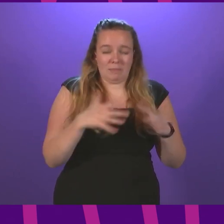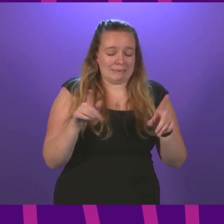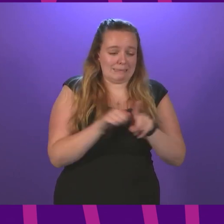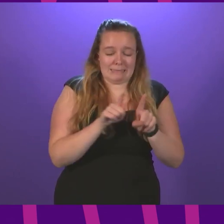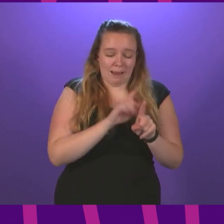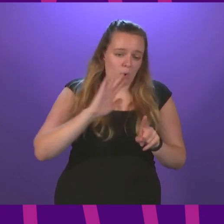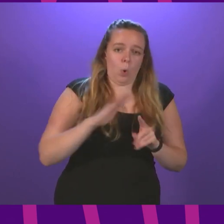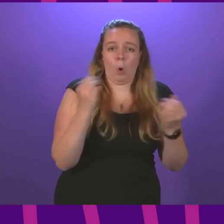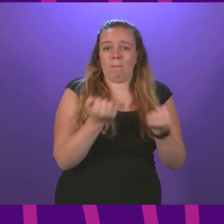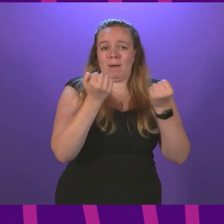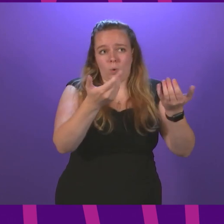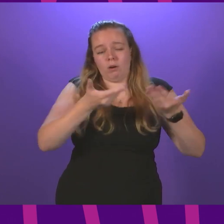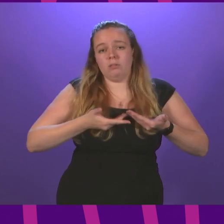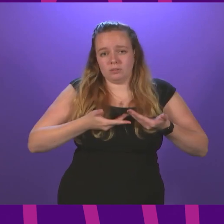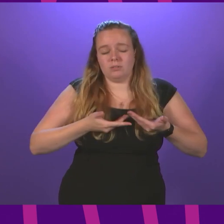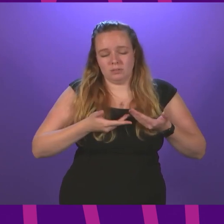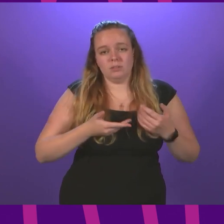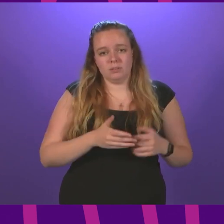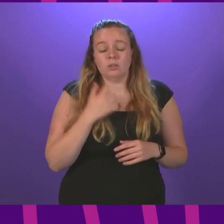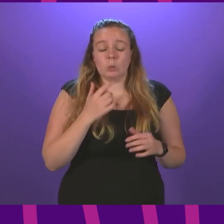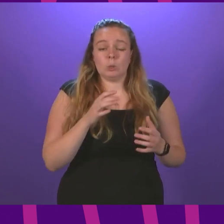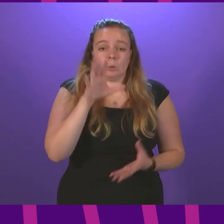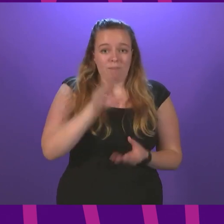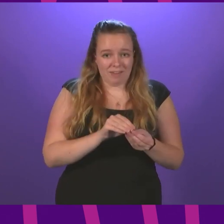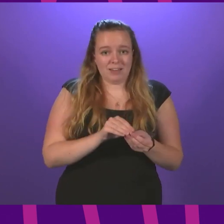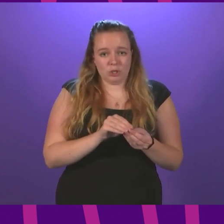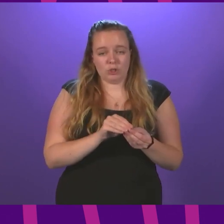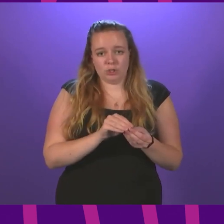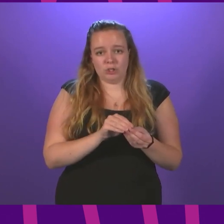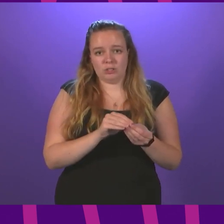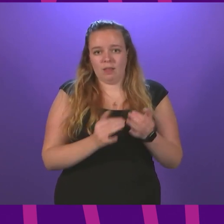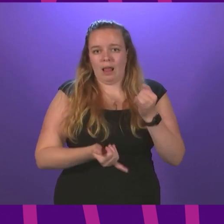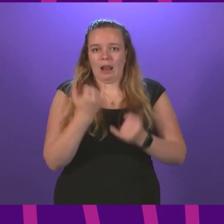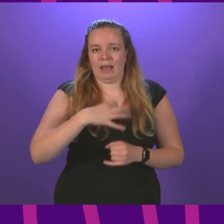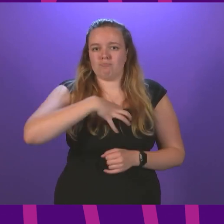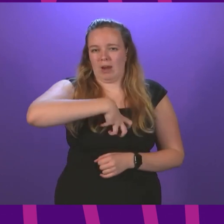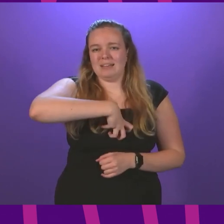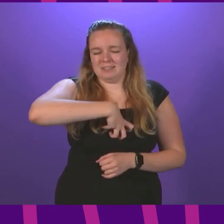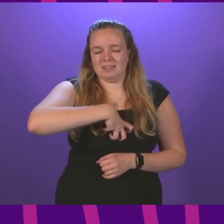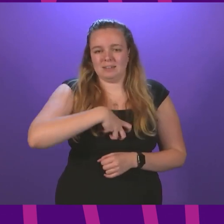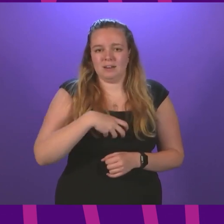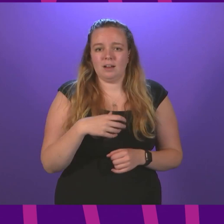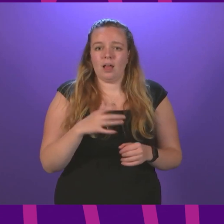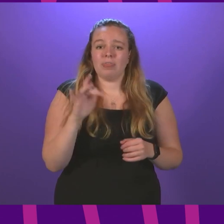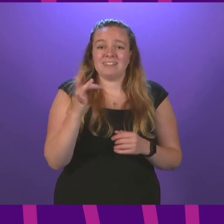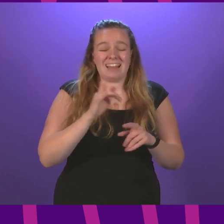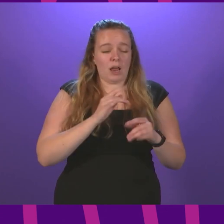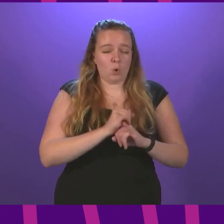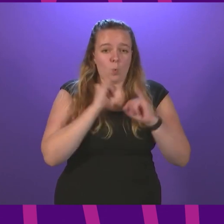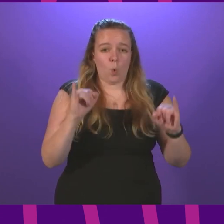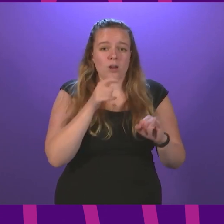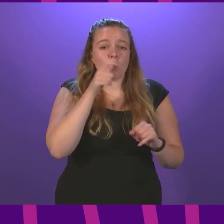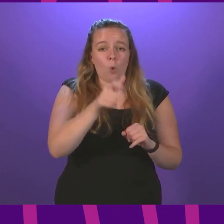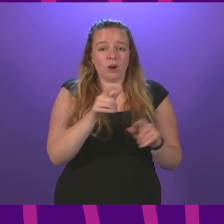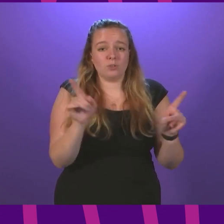other power that they have. To finish, to quote the late, great President Ronald Reagan, the 10 most terrifying words in English